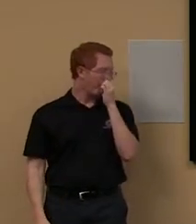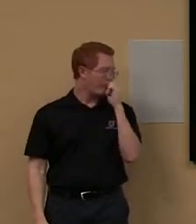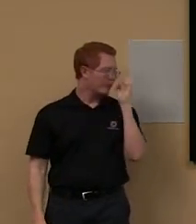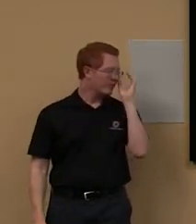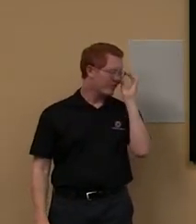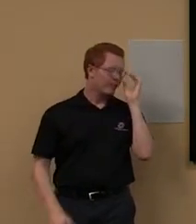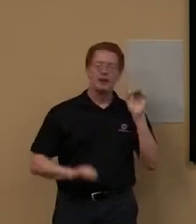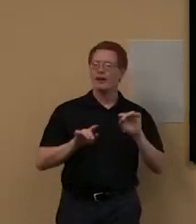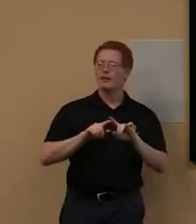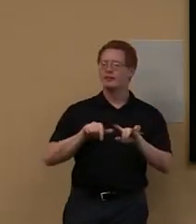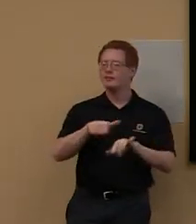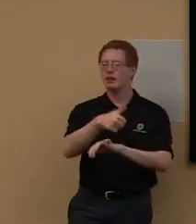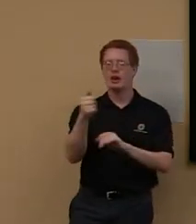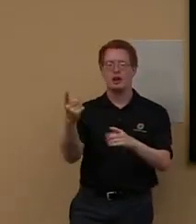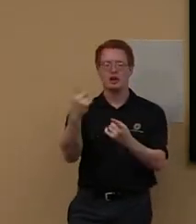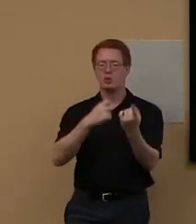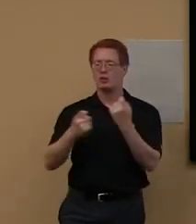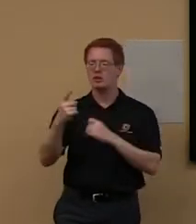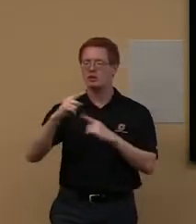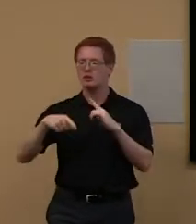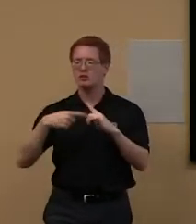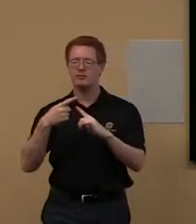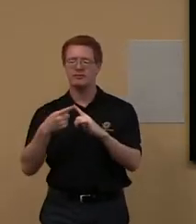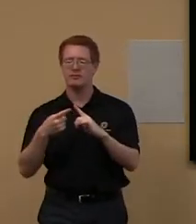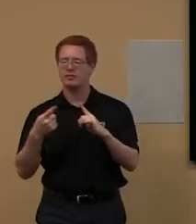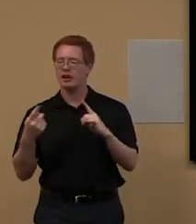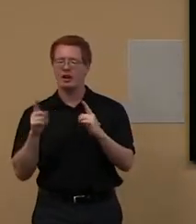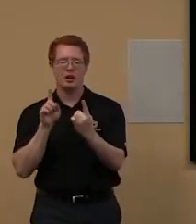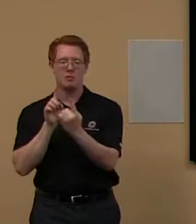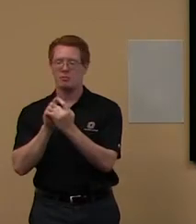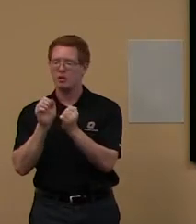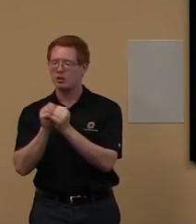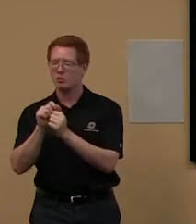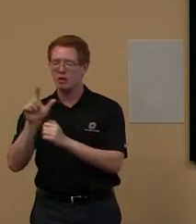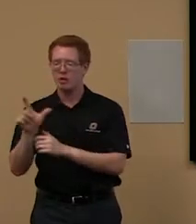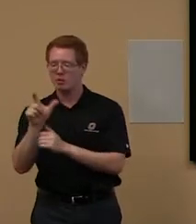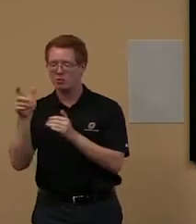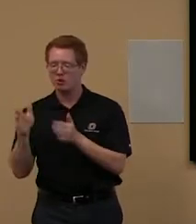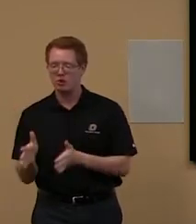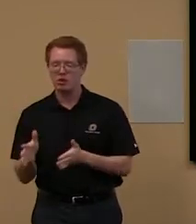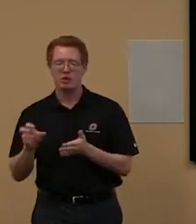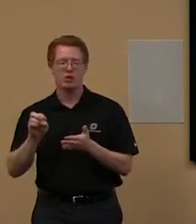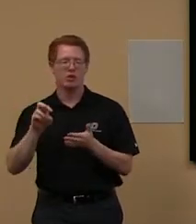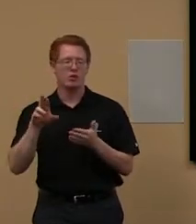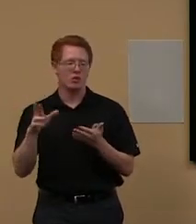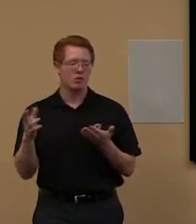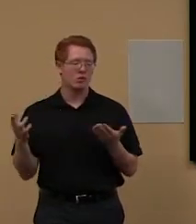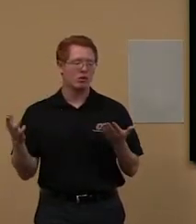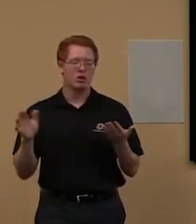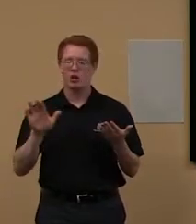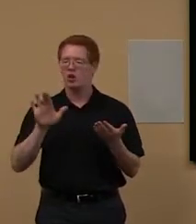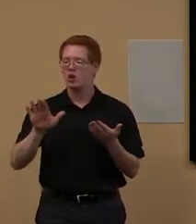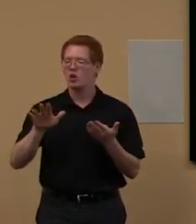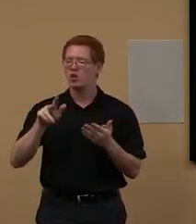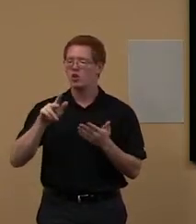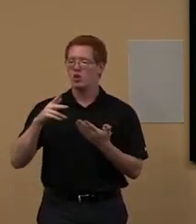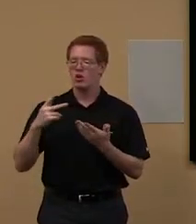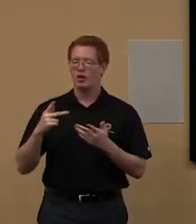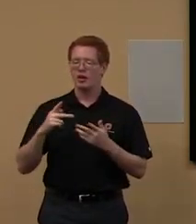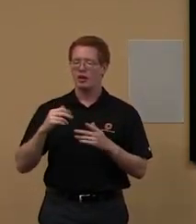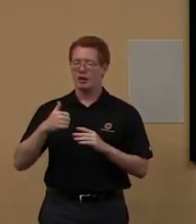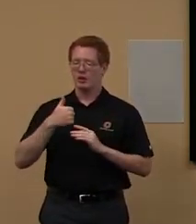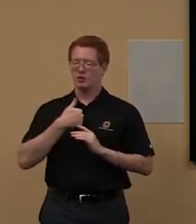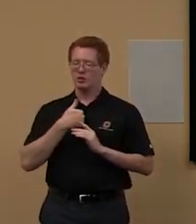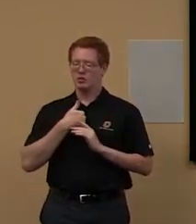So do you guys have any questions about, um, meeting with a librarian or, um, your personal librarian or